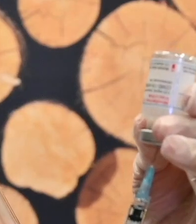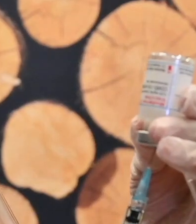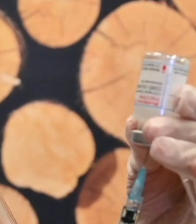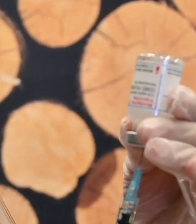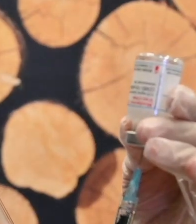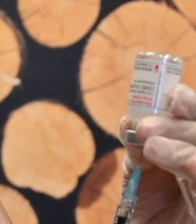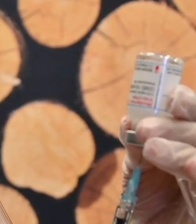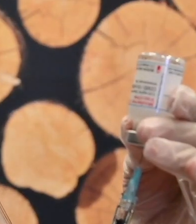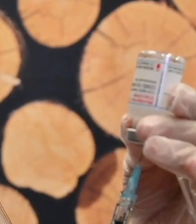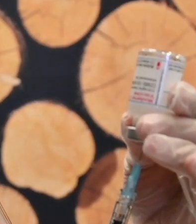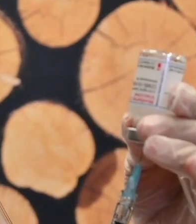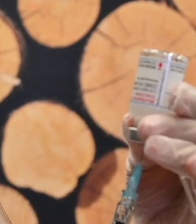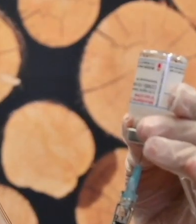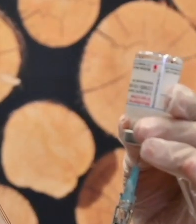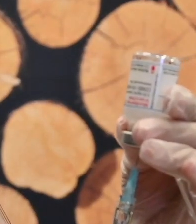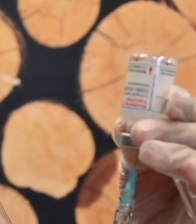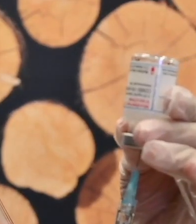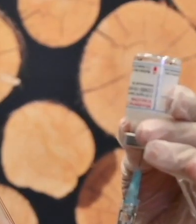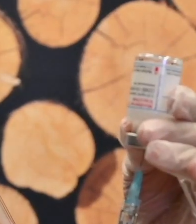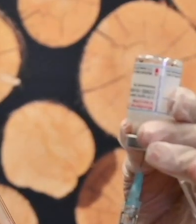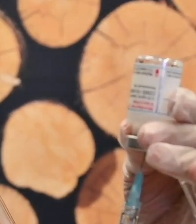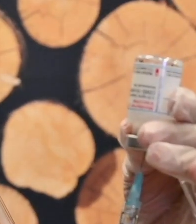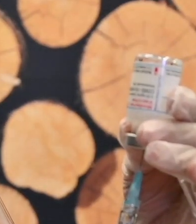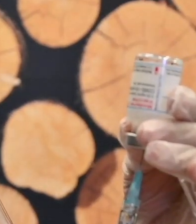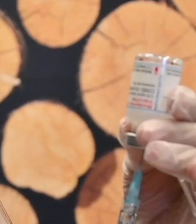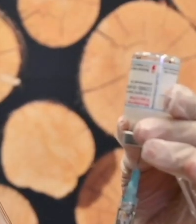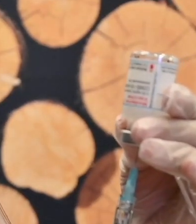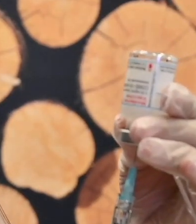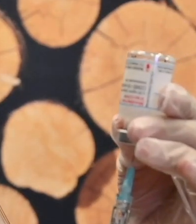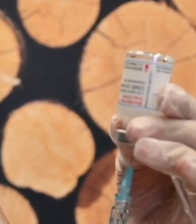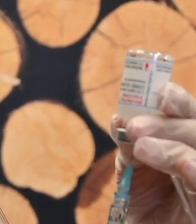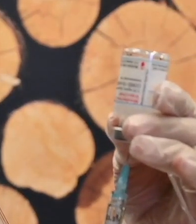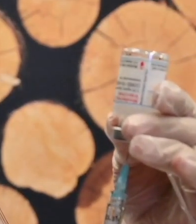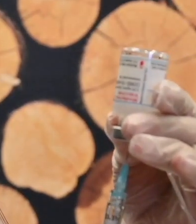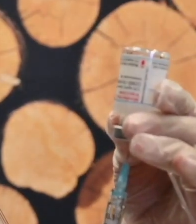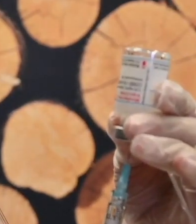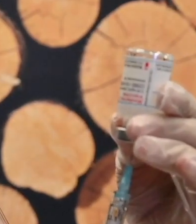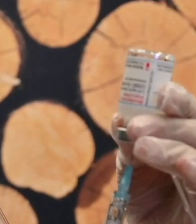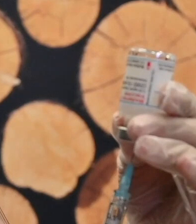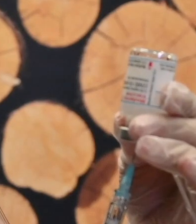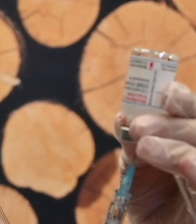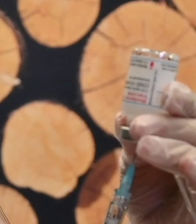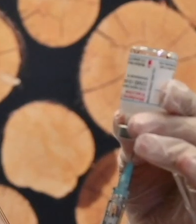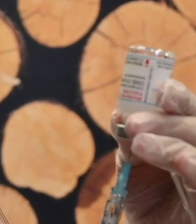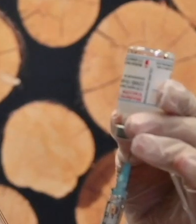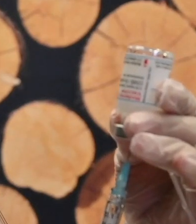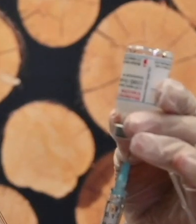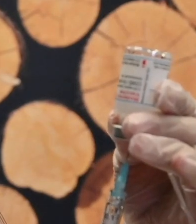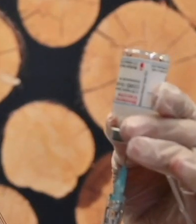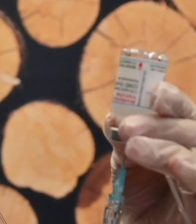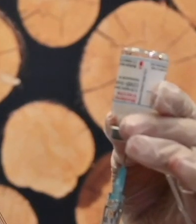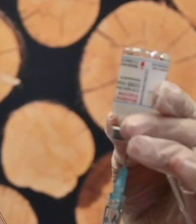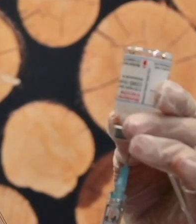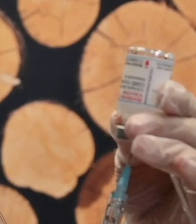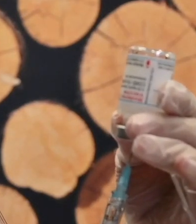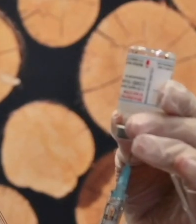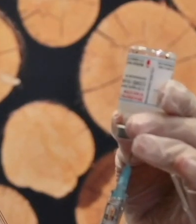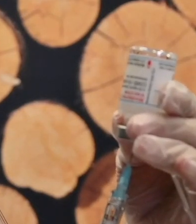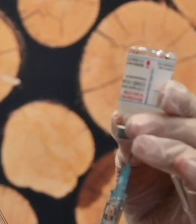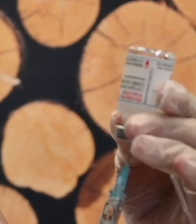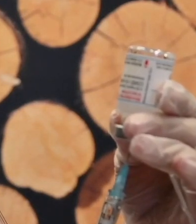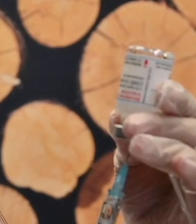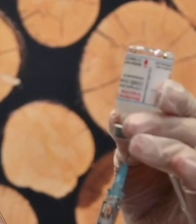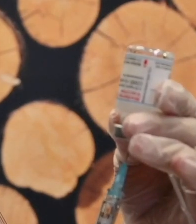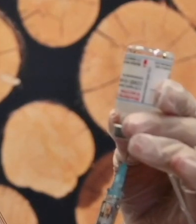encouraging numbers. At the same time, we are not in the clear just yet. That is why no additional measures are being